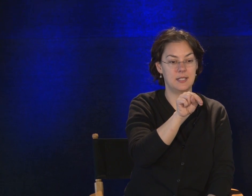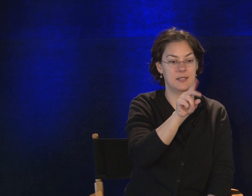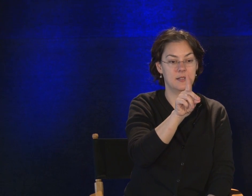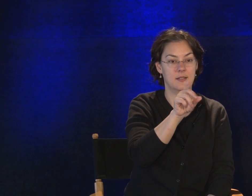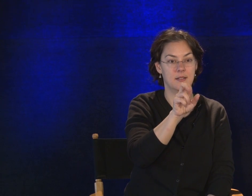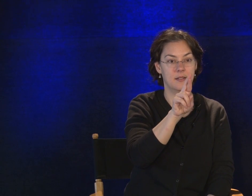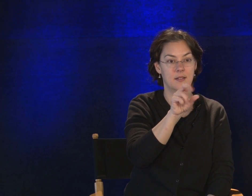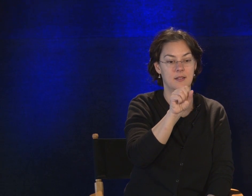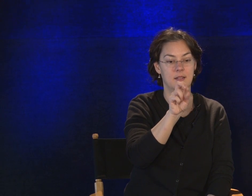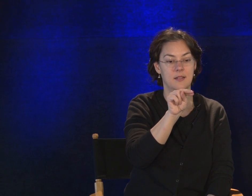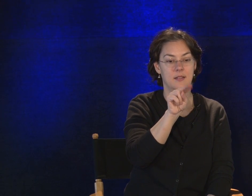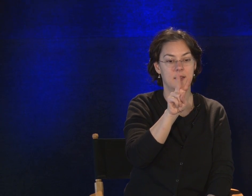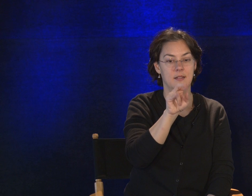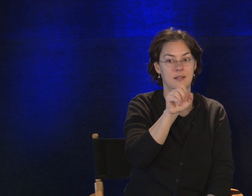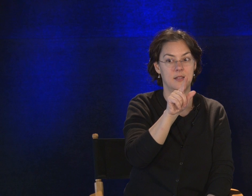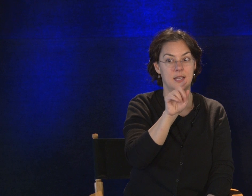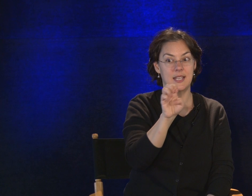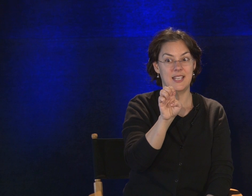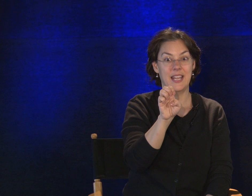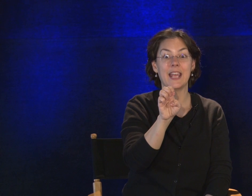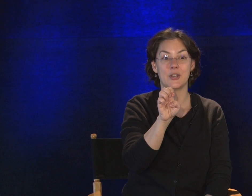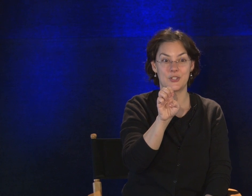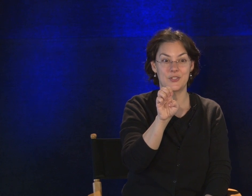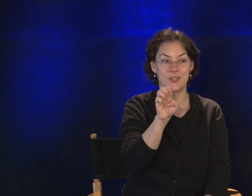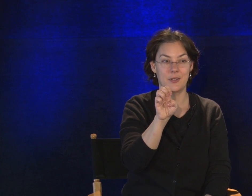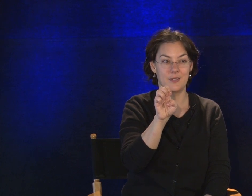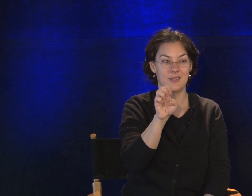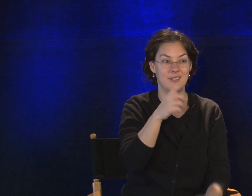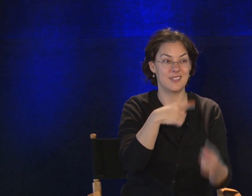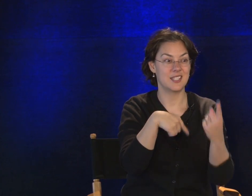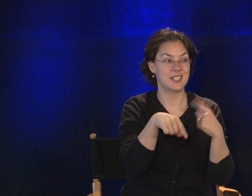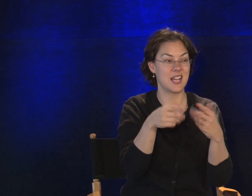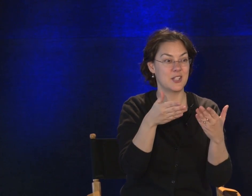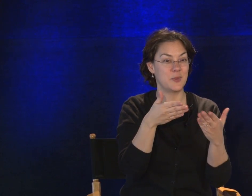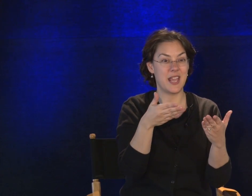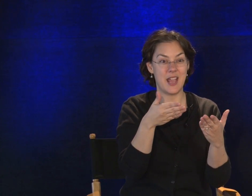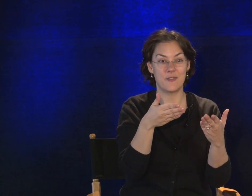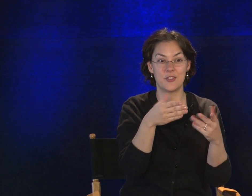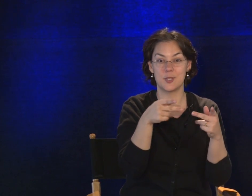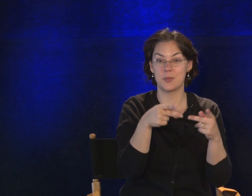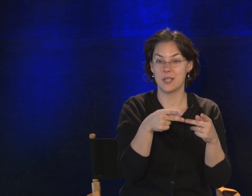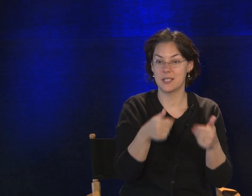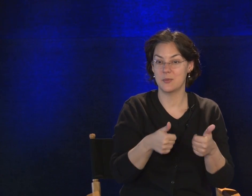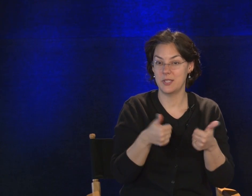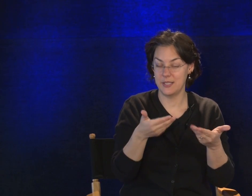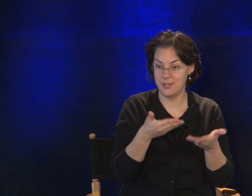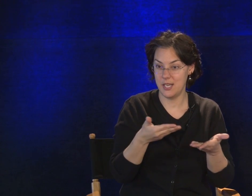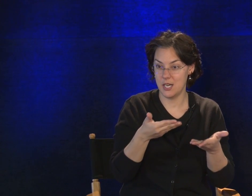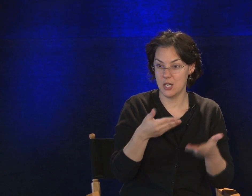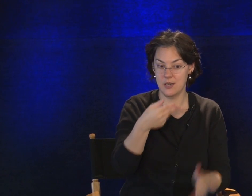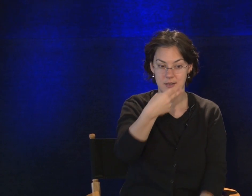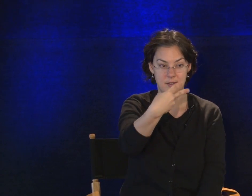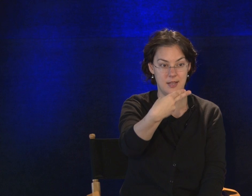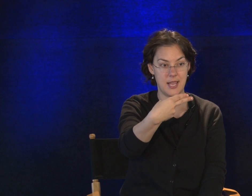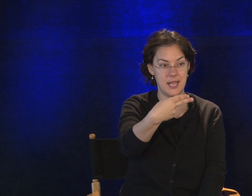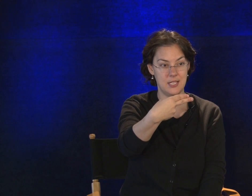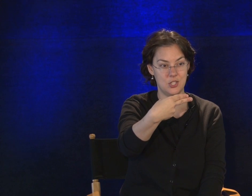Hendersonville. The sign that we have for this place that we live here, H.